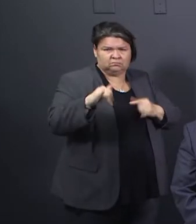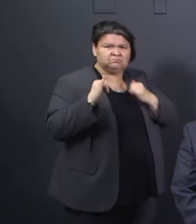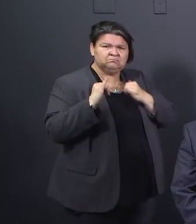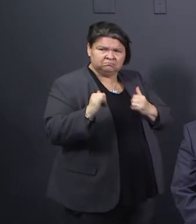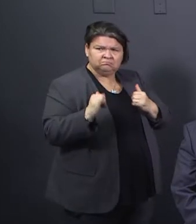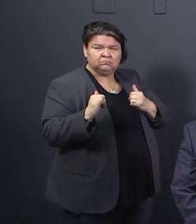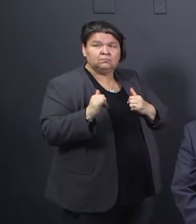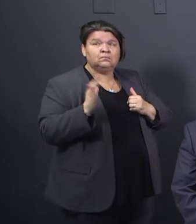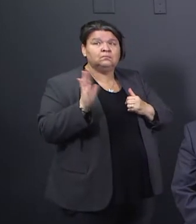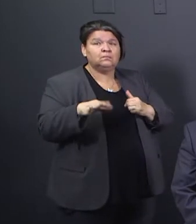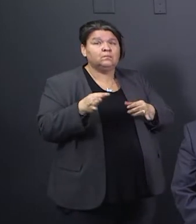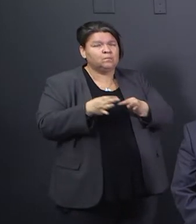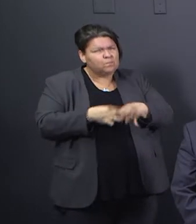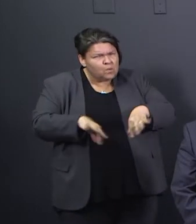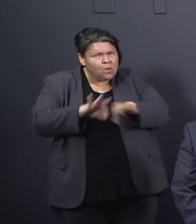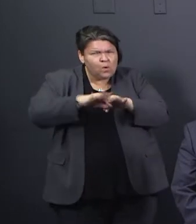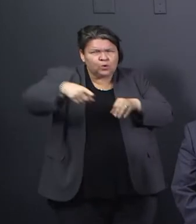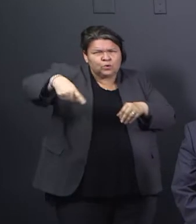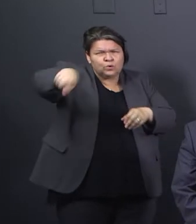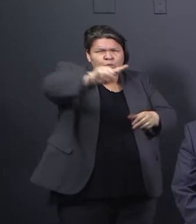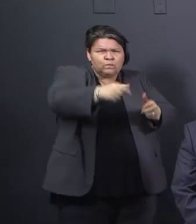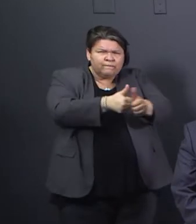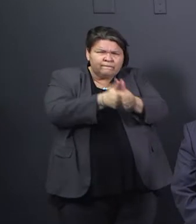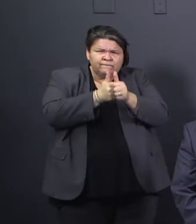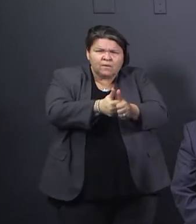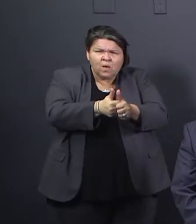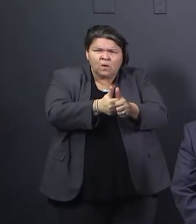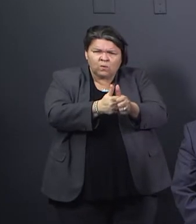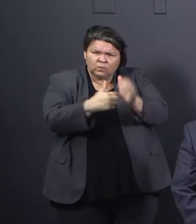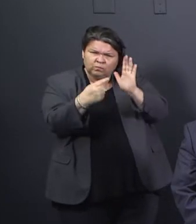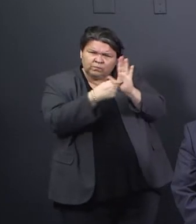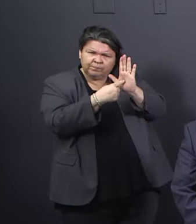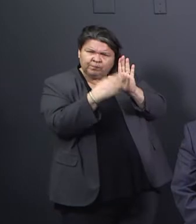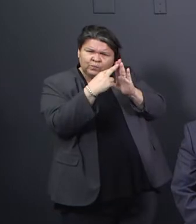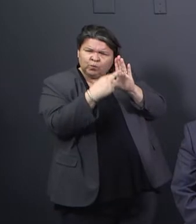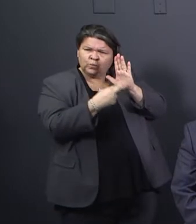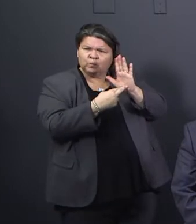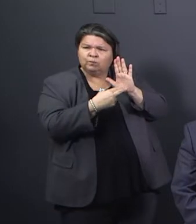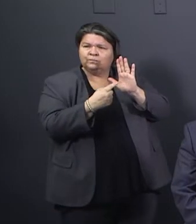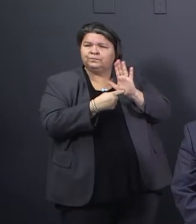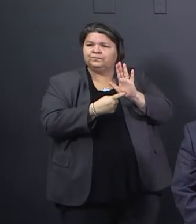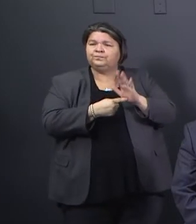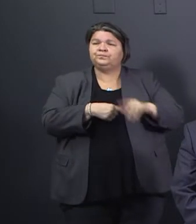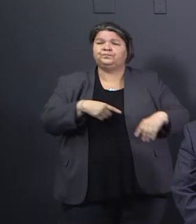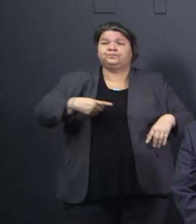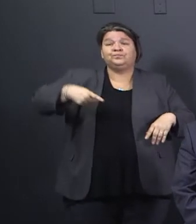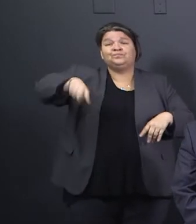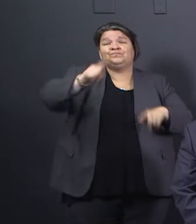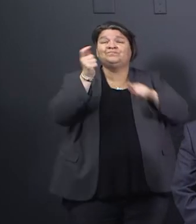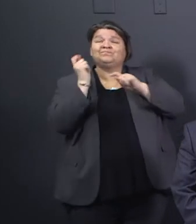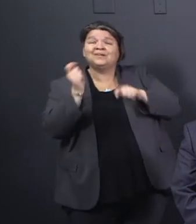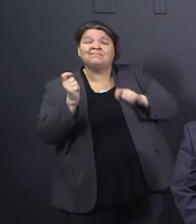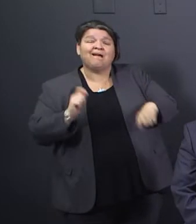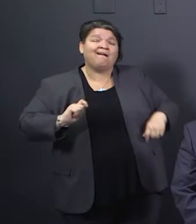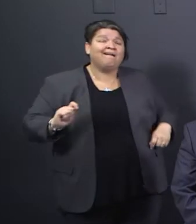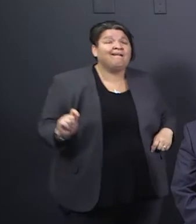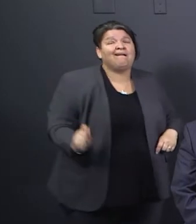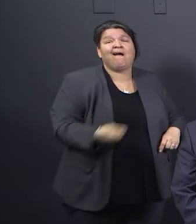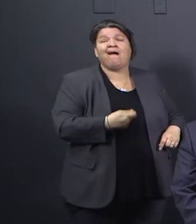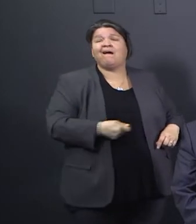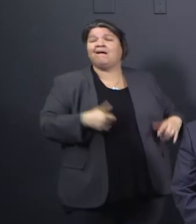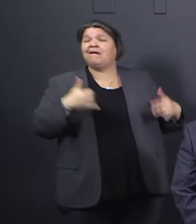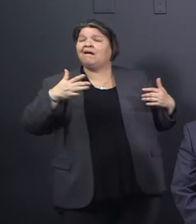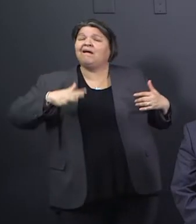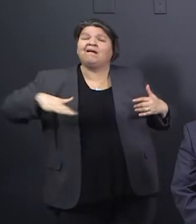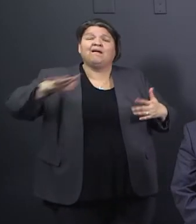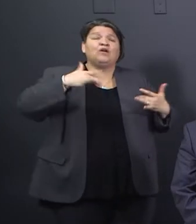issues on the golf course. So pay attention to the social distancing rules and pay attention to gatherings in your neighborhood. It